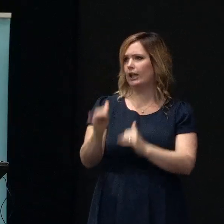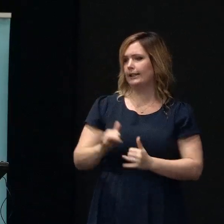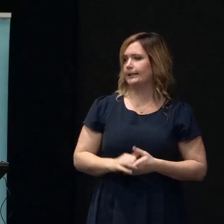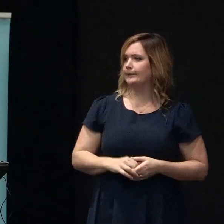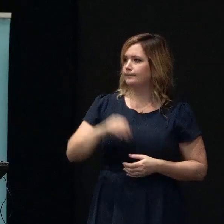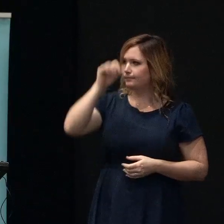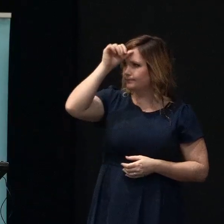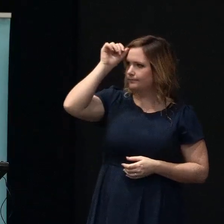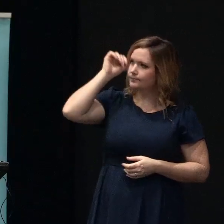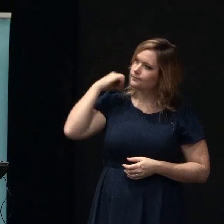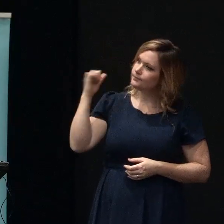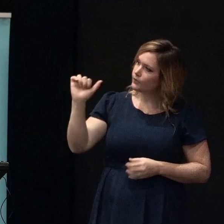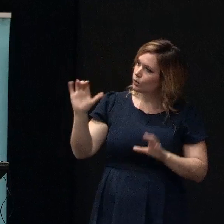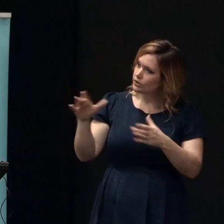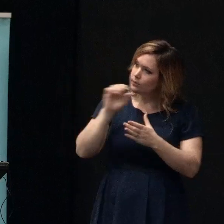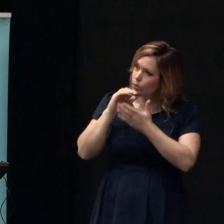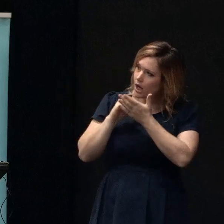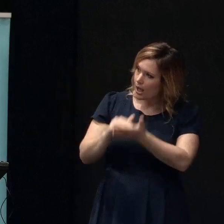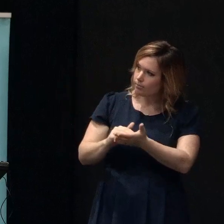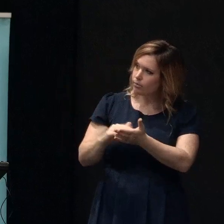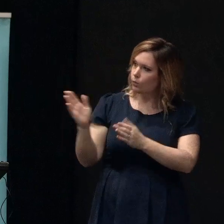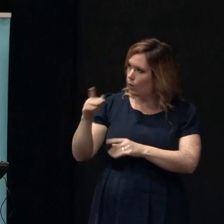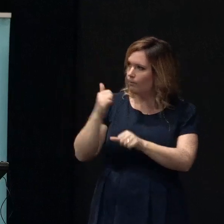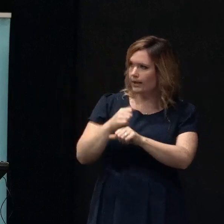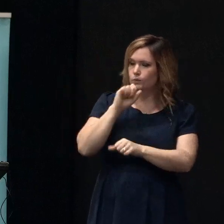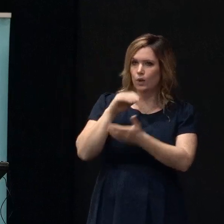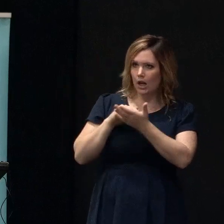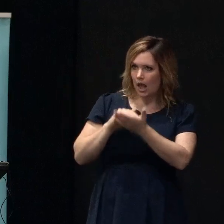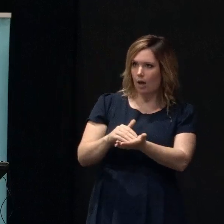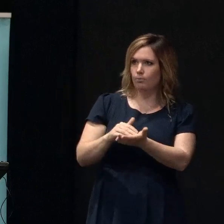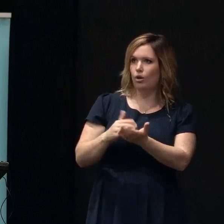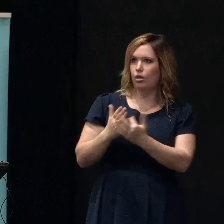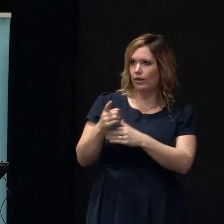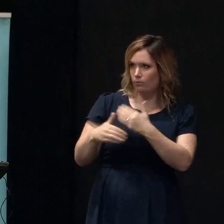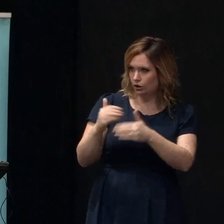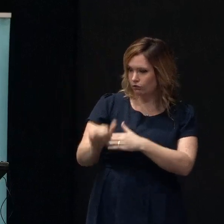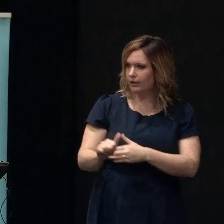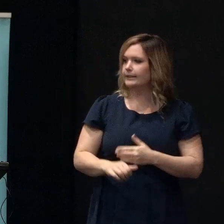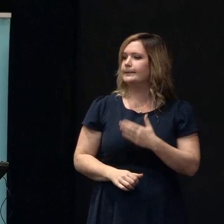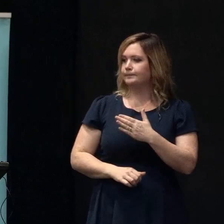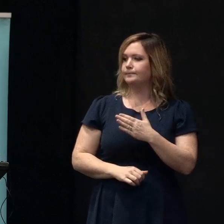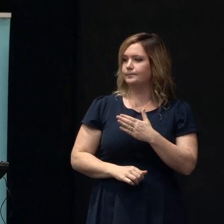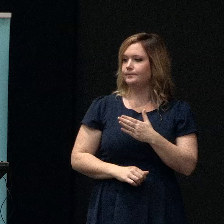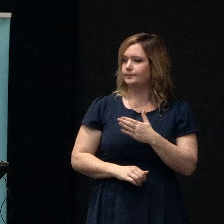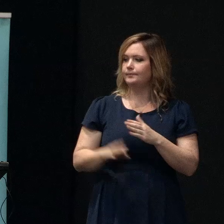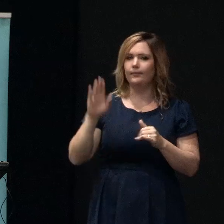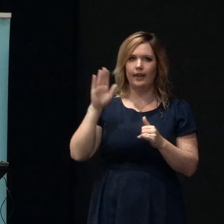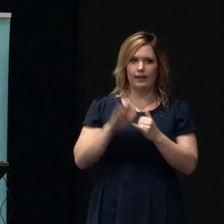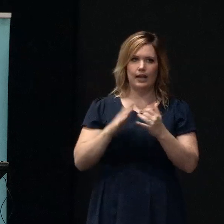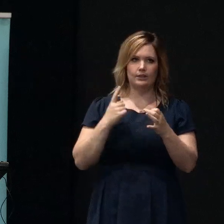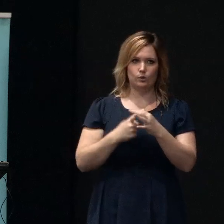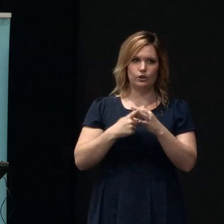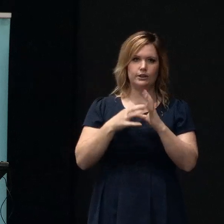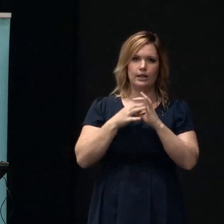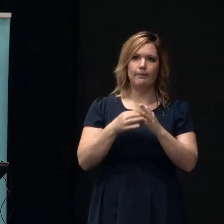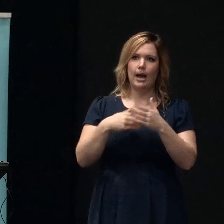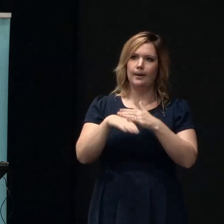and your teams all help for all banks help people through that process absolutely great my last pre-prepared question is around I guess